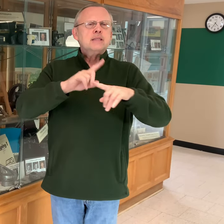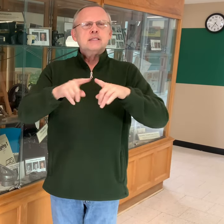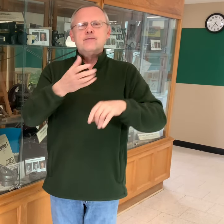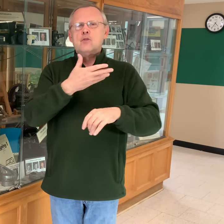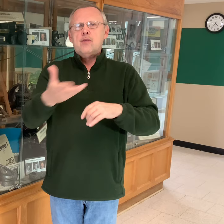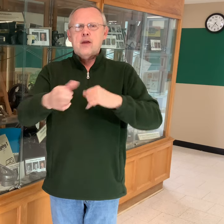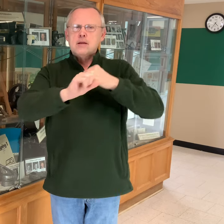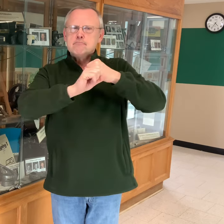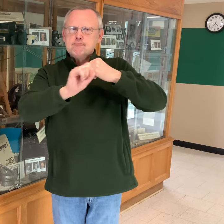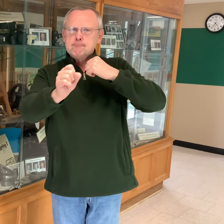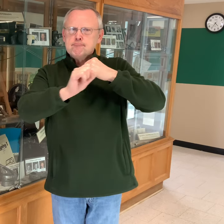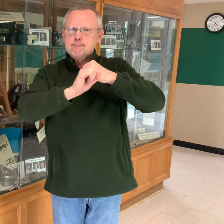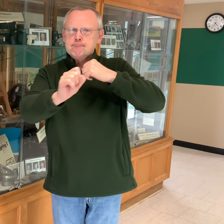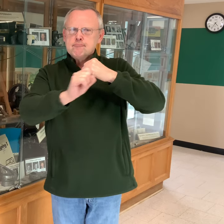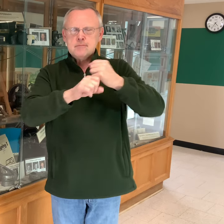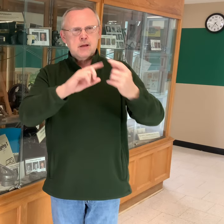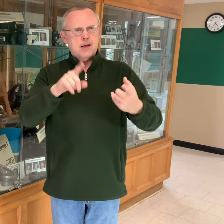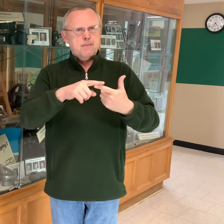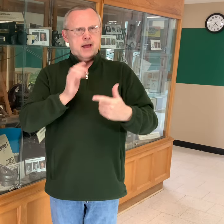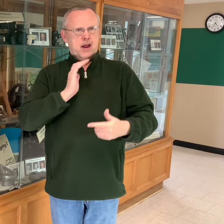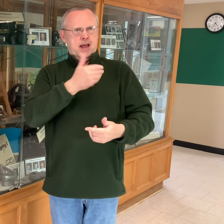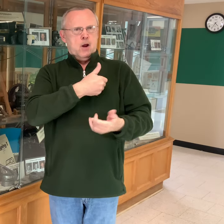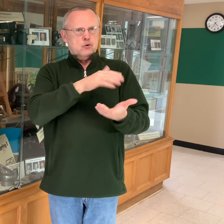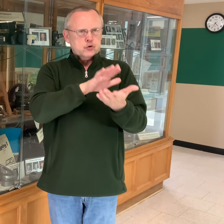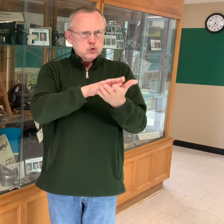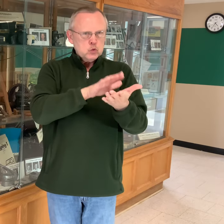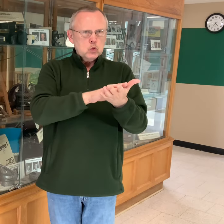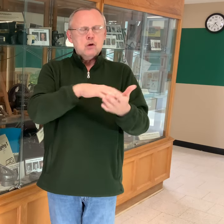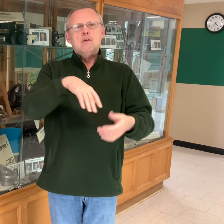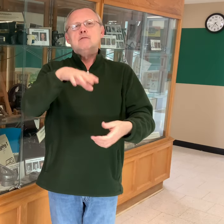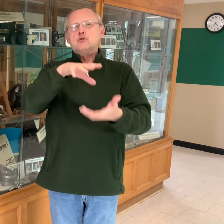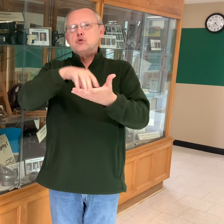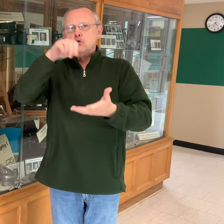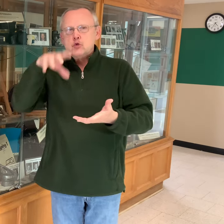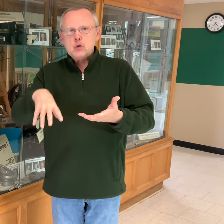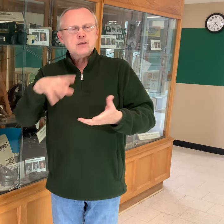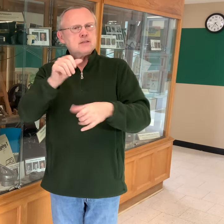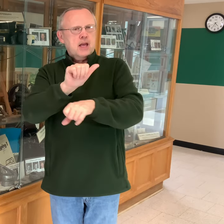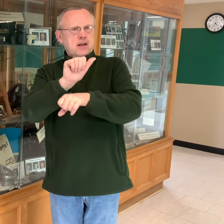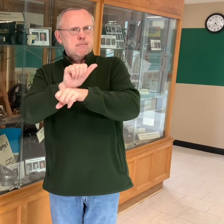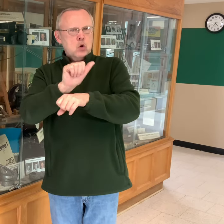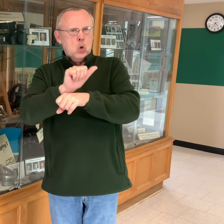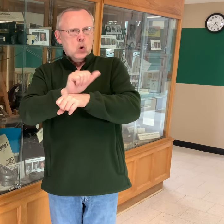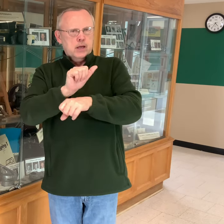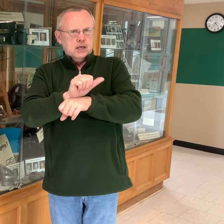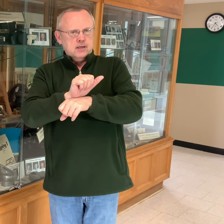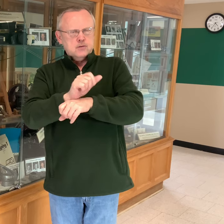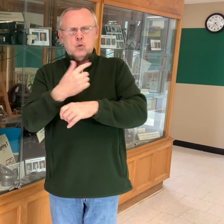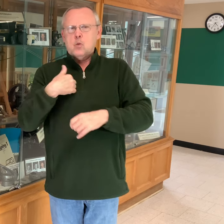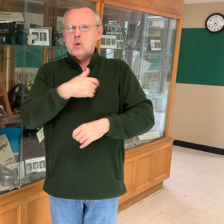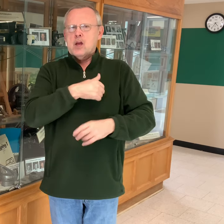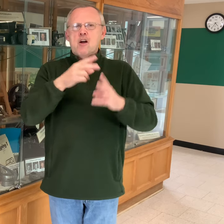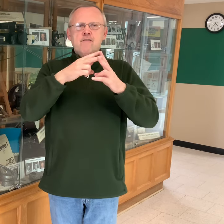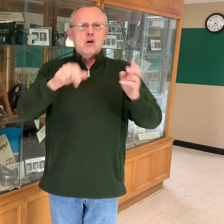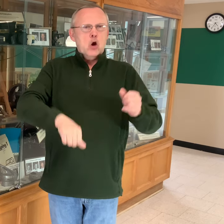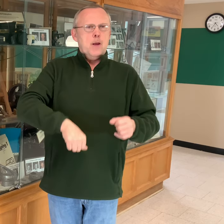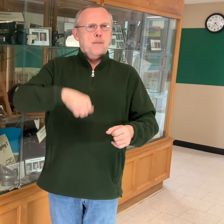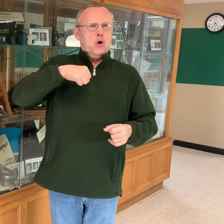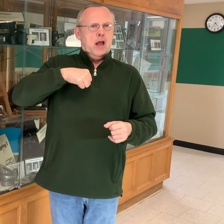There are so many different things on our social media sites about our school, students, and employees. We